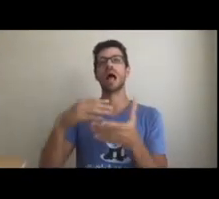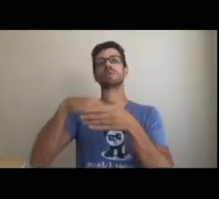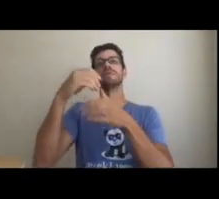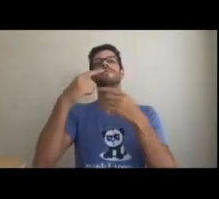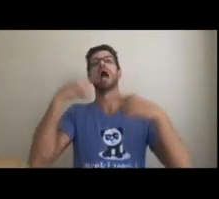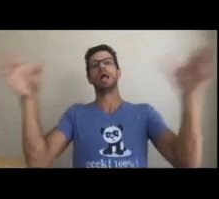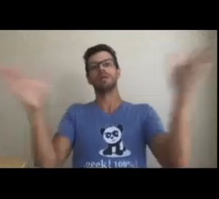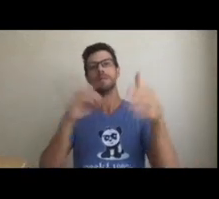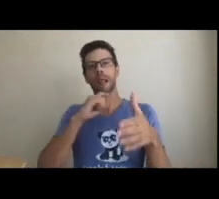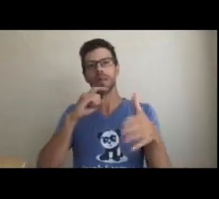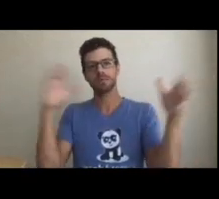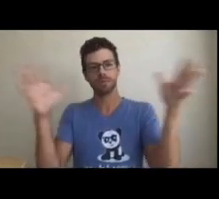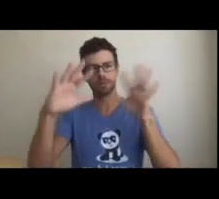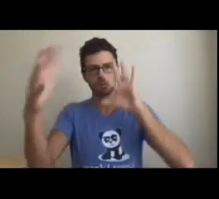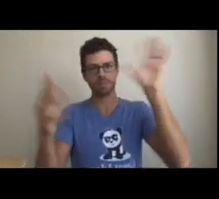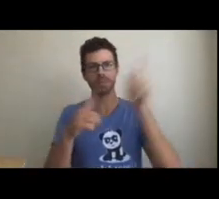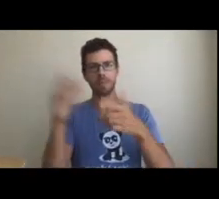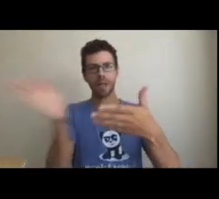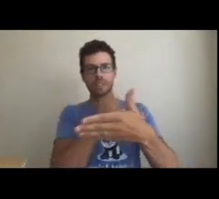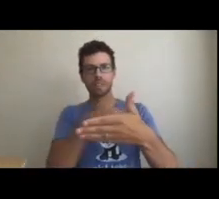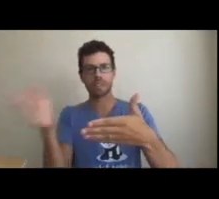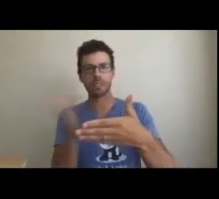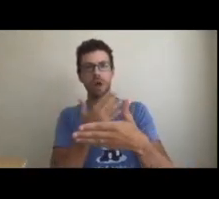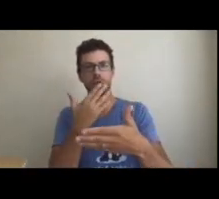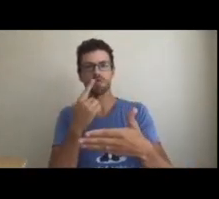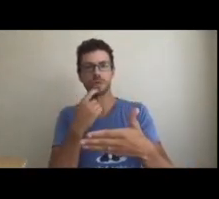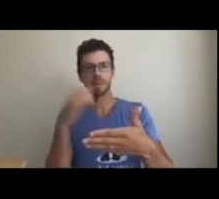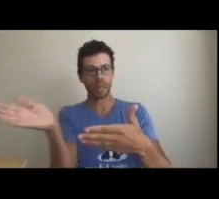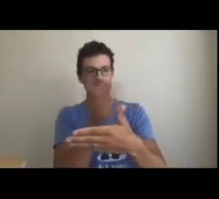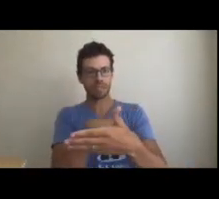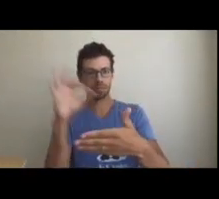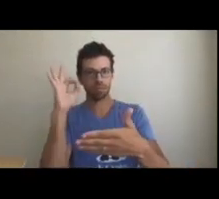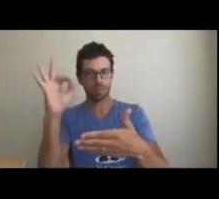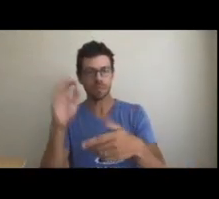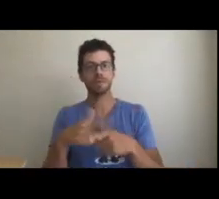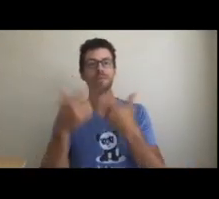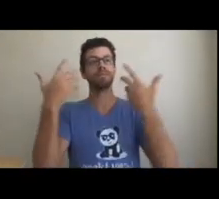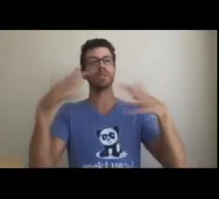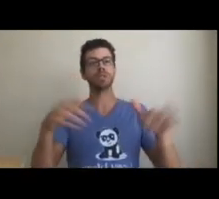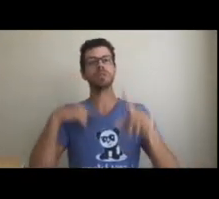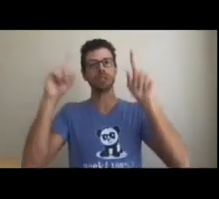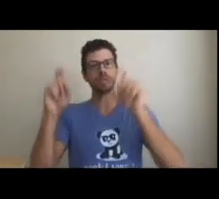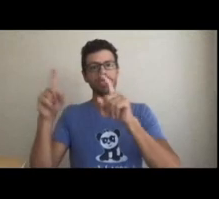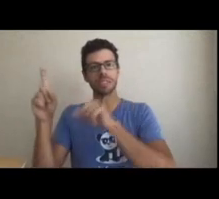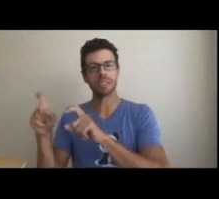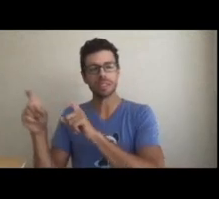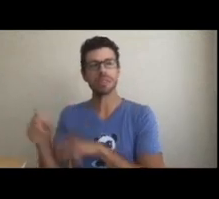covers, and paint them red. Once that's done, then comes the testing.